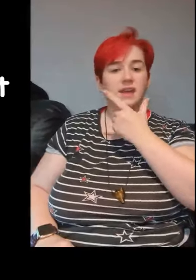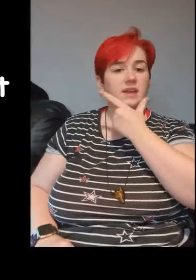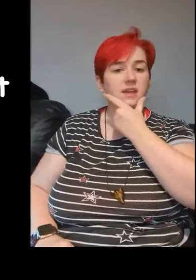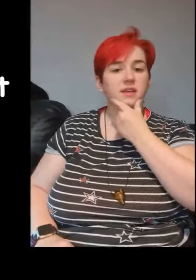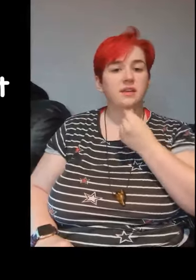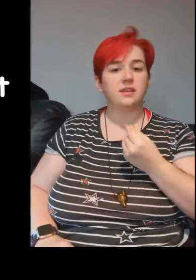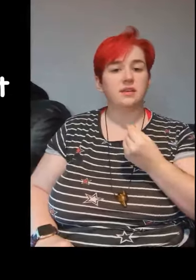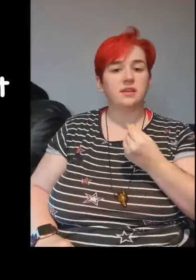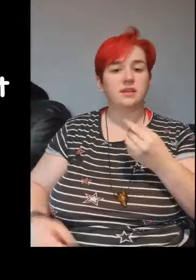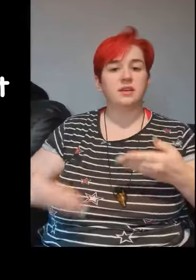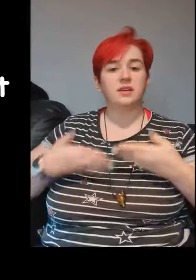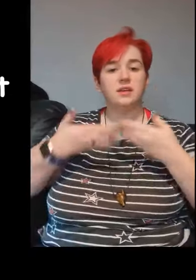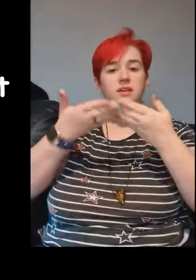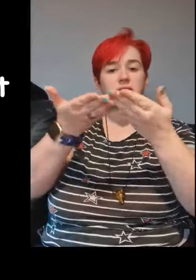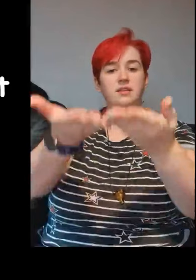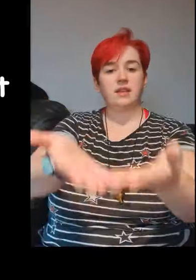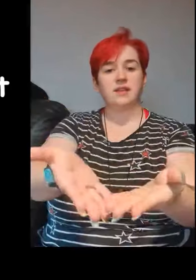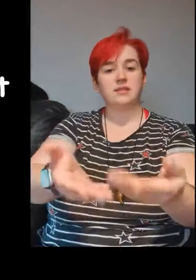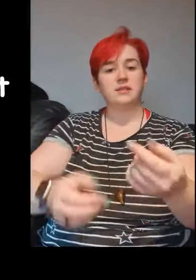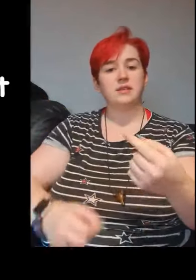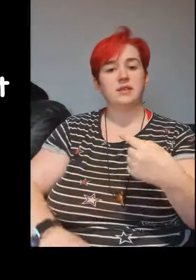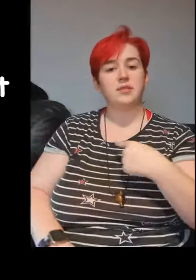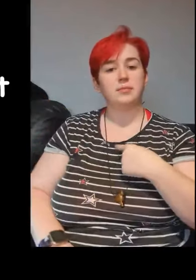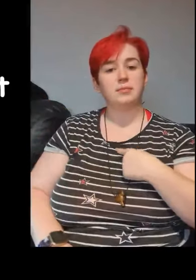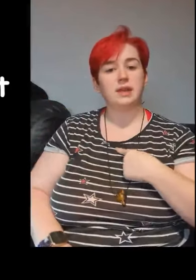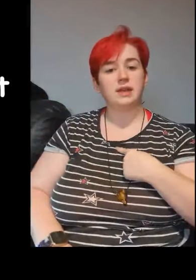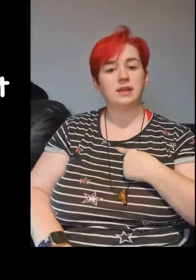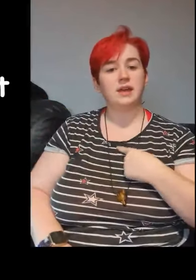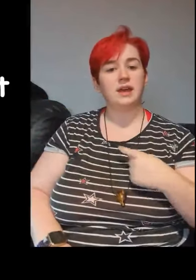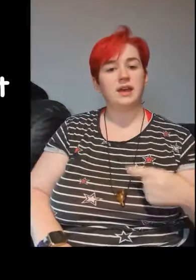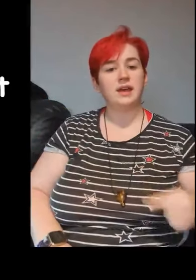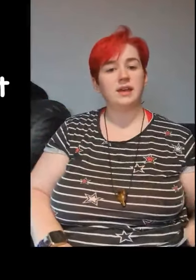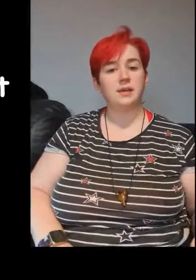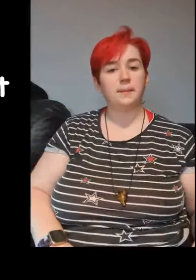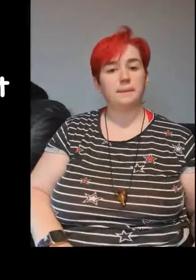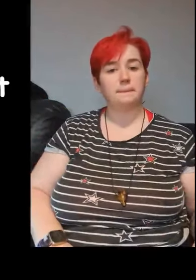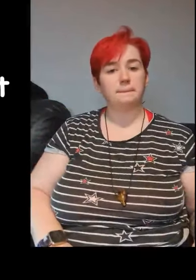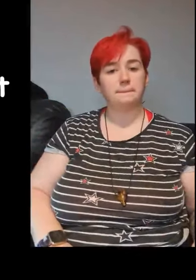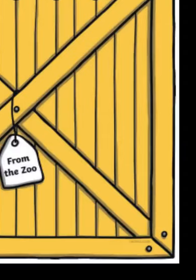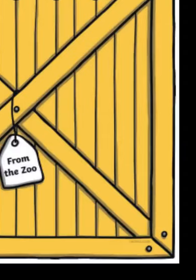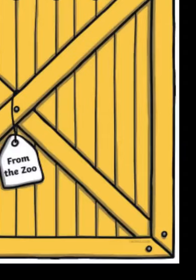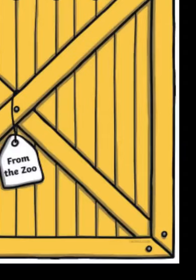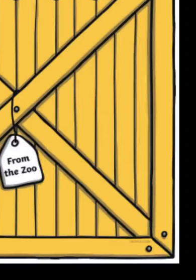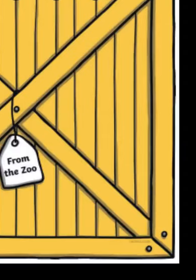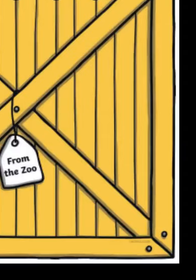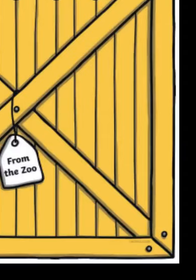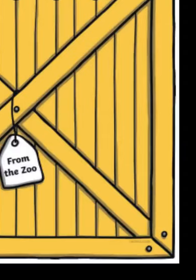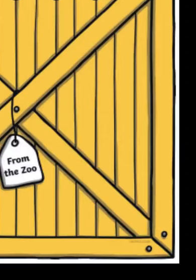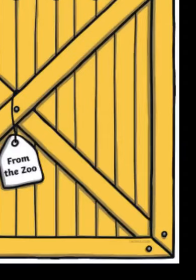they sent me a pet